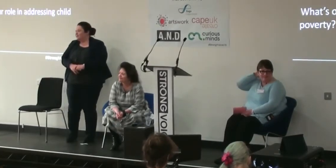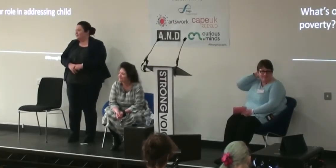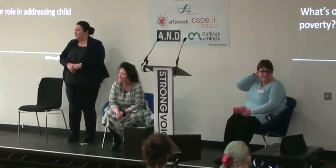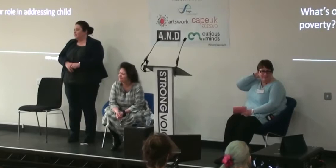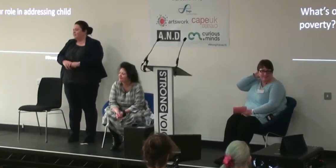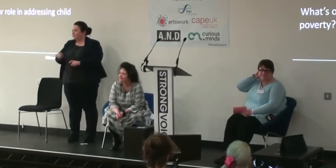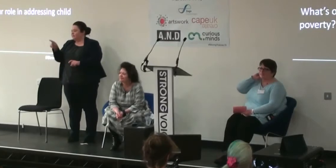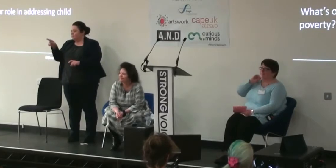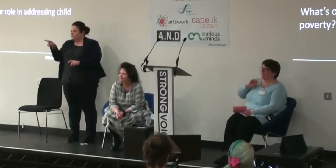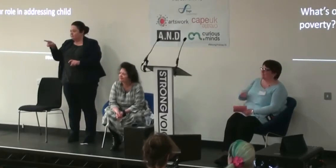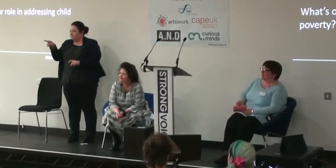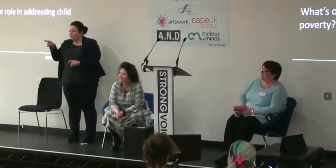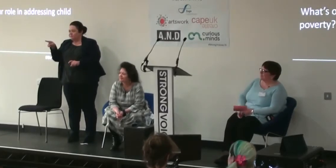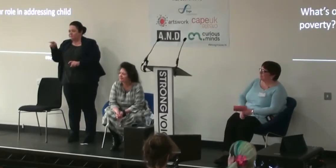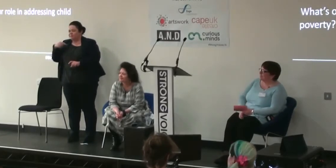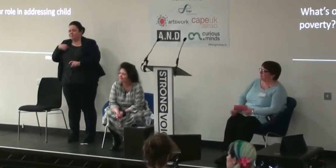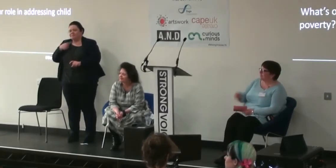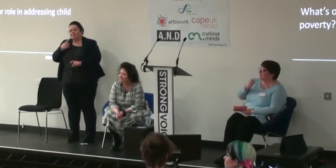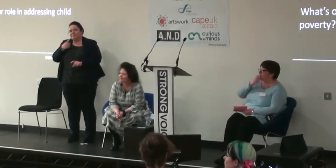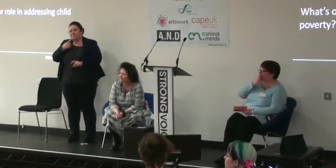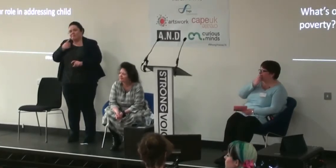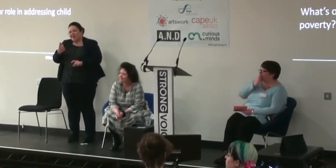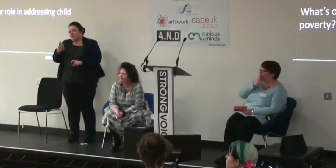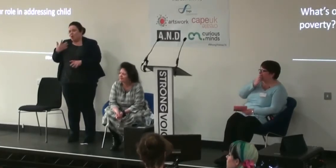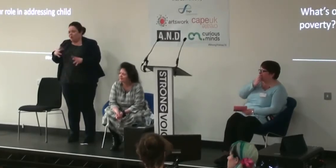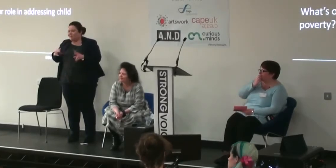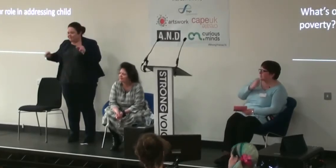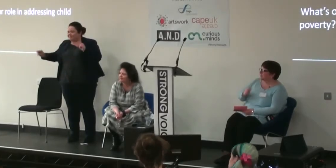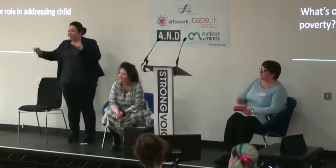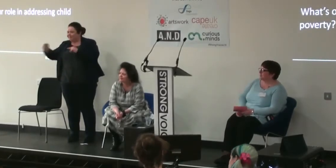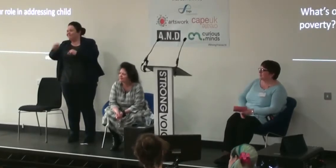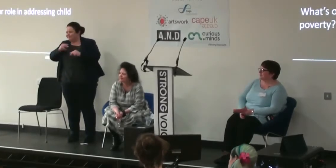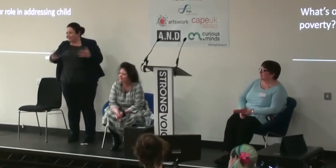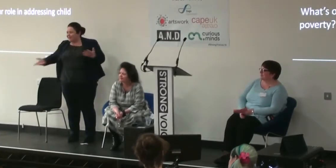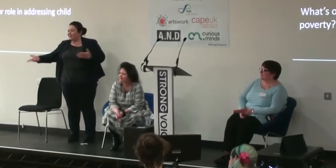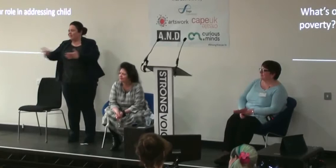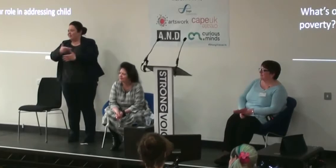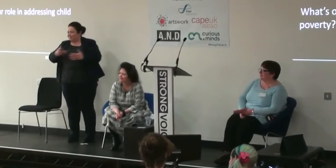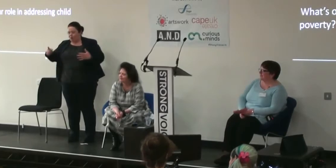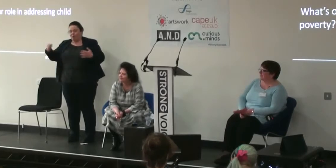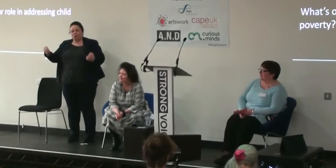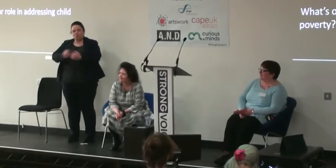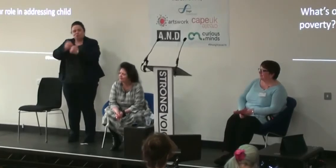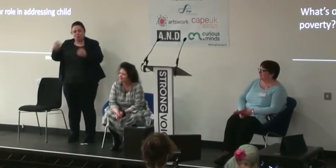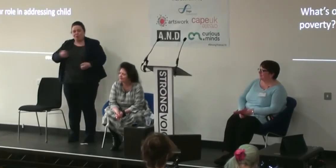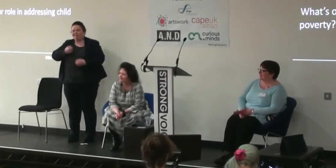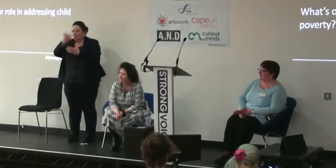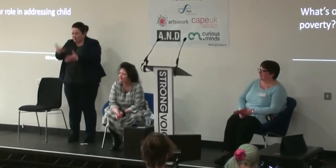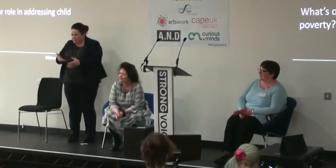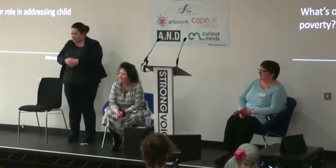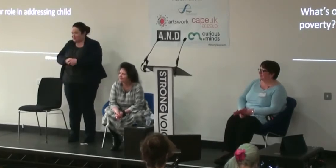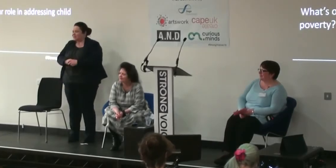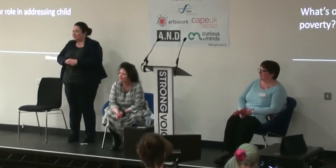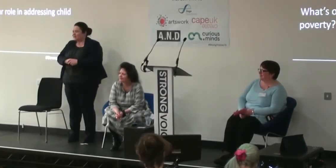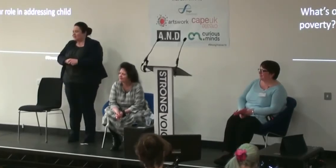I just wanted to mention I suppose we've heard a lot from those involved in Strong Voices that they've identified